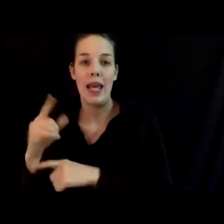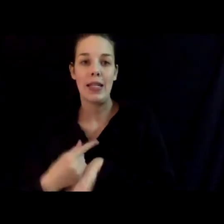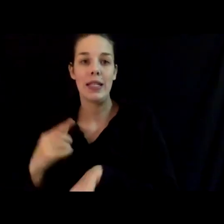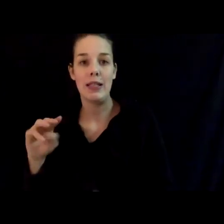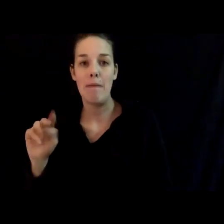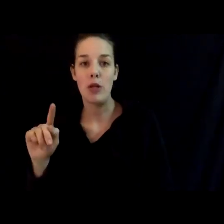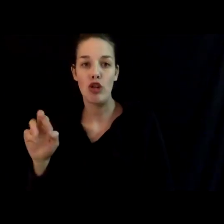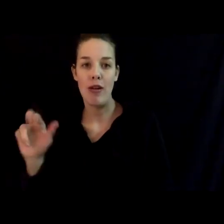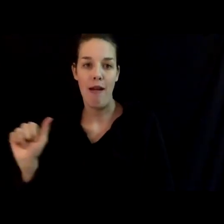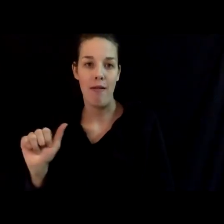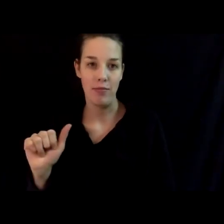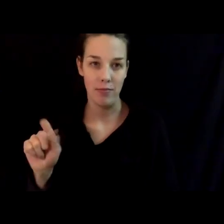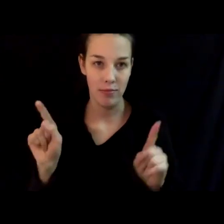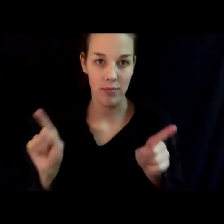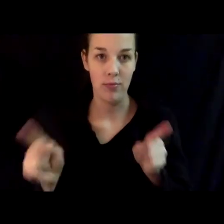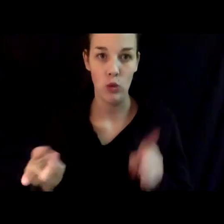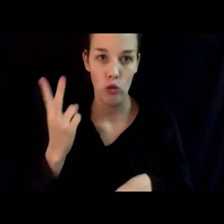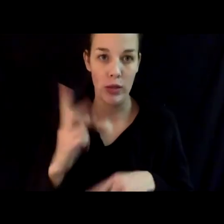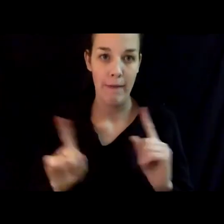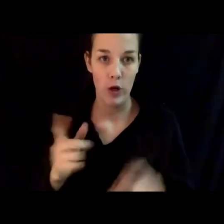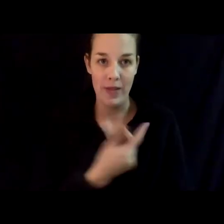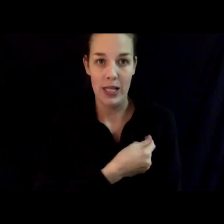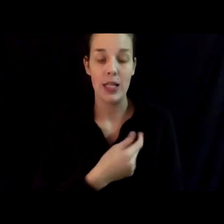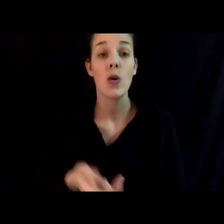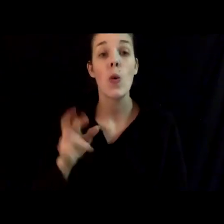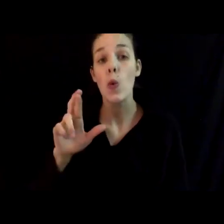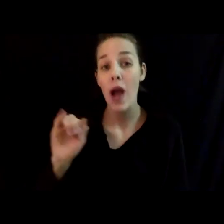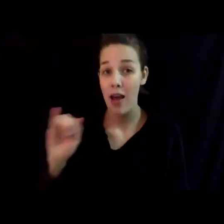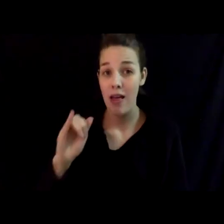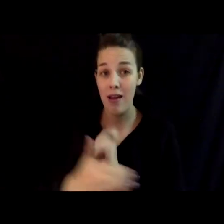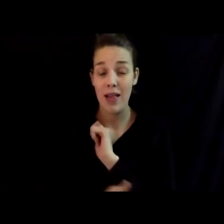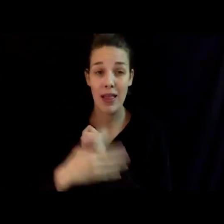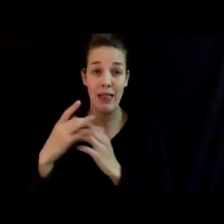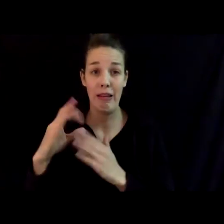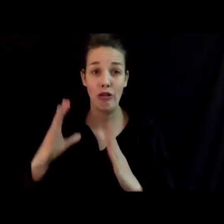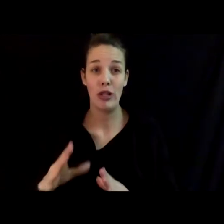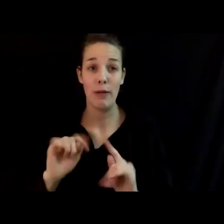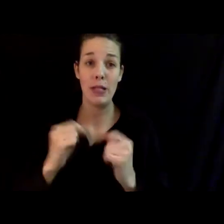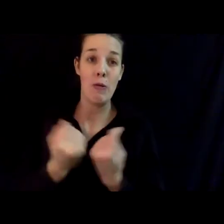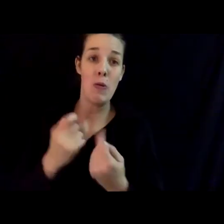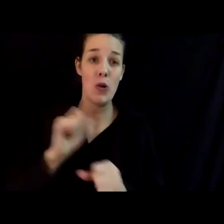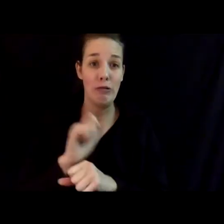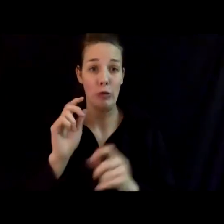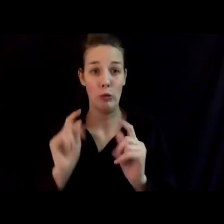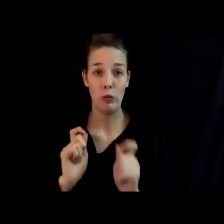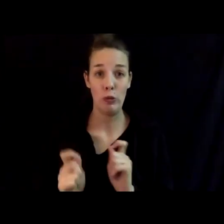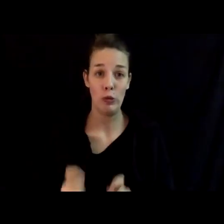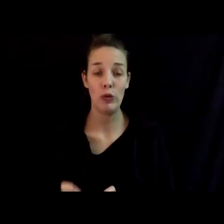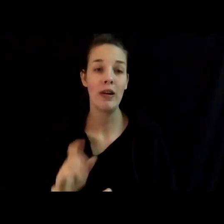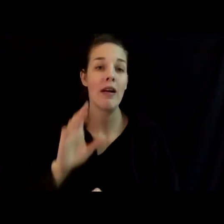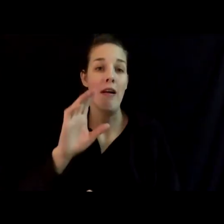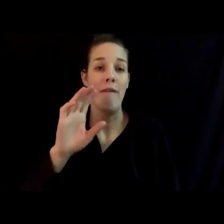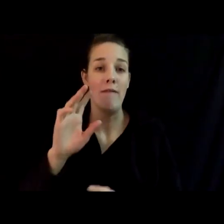vaccine. The Rock Island County Health Department leadership team is working to fine-tune our mass vaccination clinic